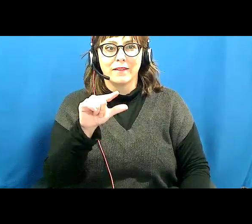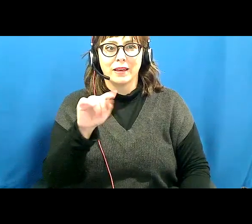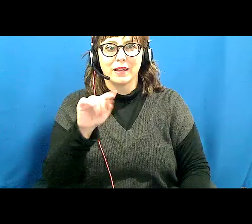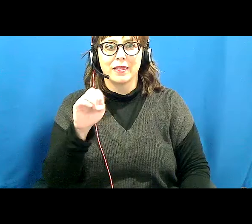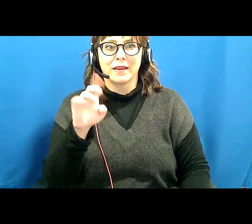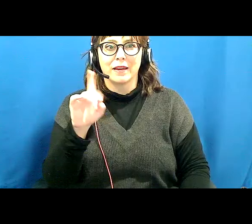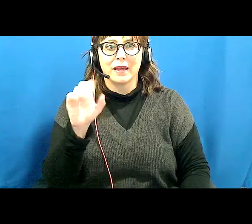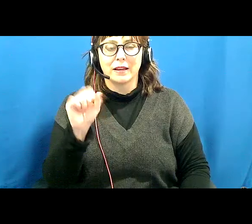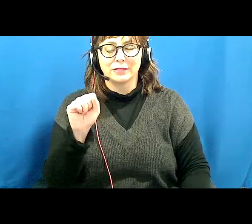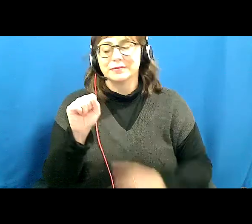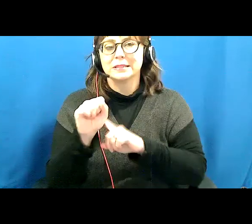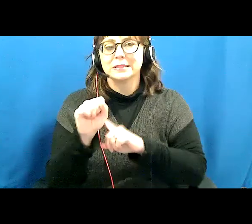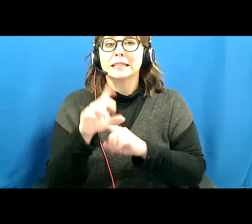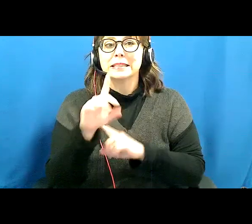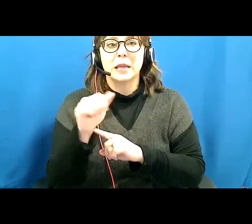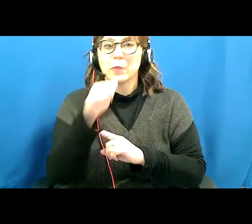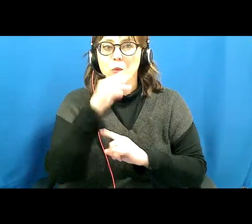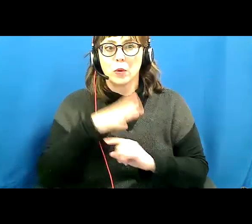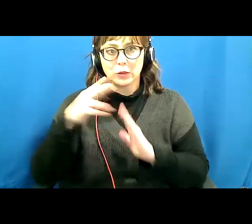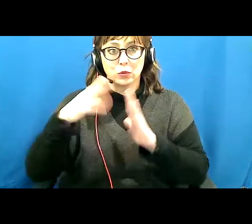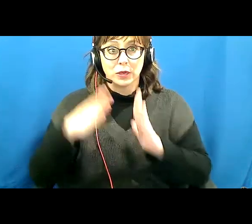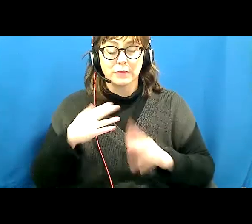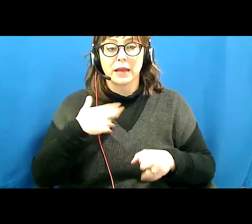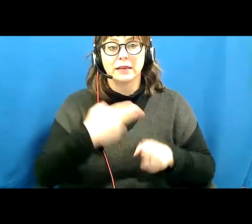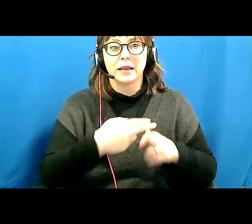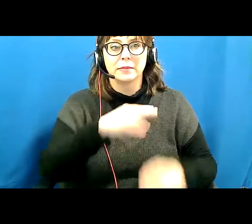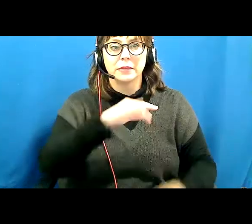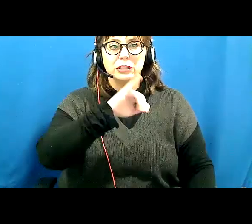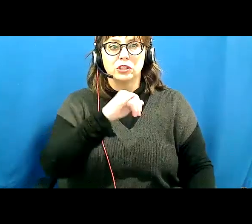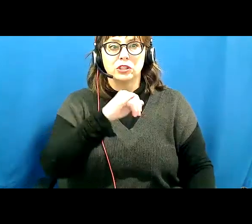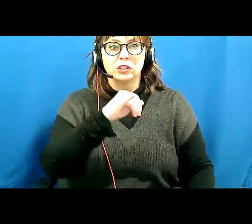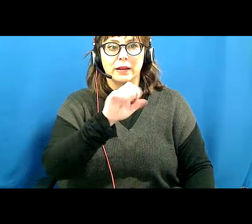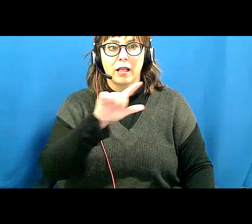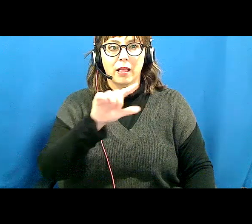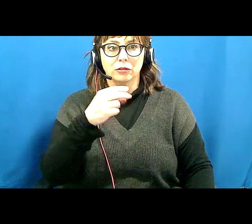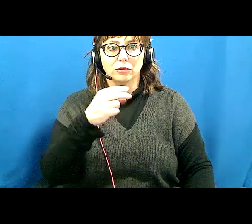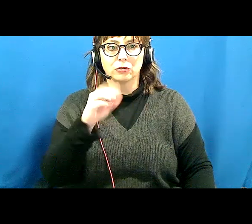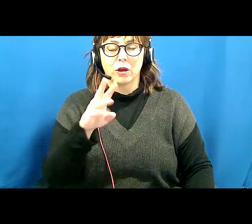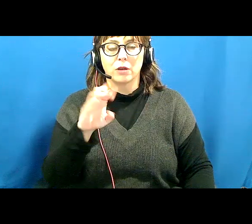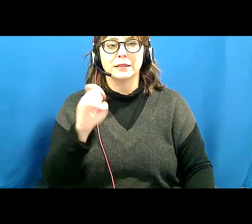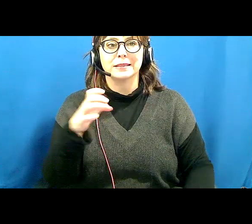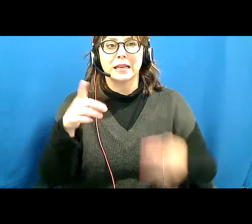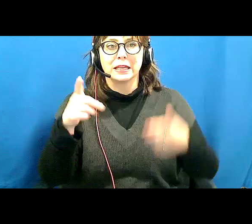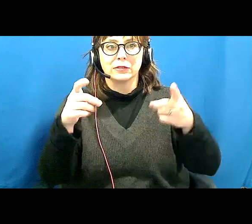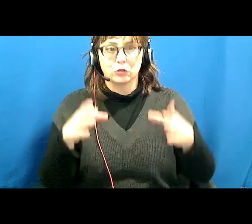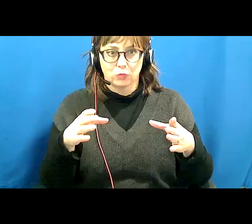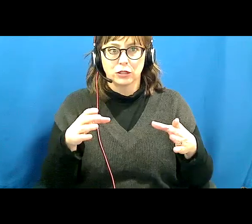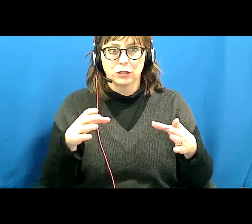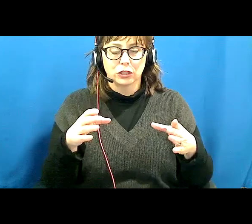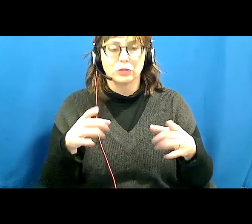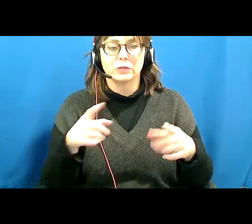woman's reader. My name is Janelle Shaw and I'm the executive director of Arts Accessibility Network